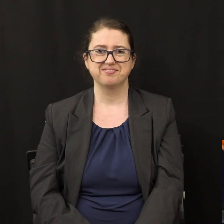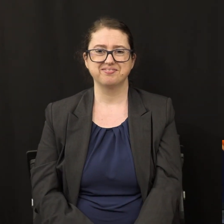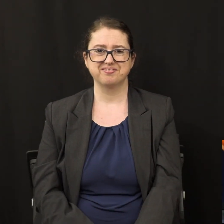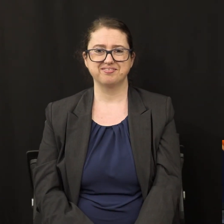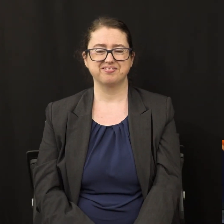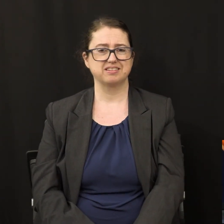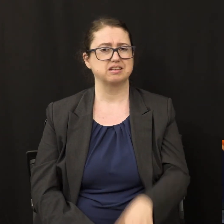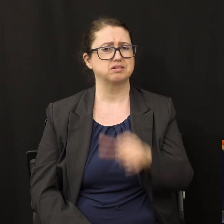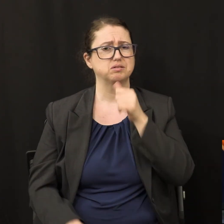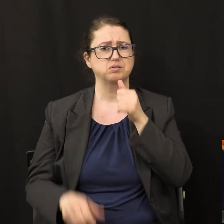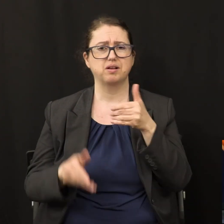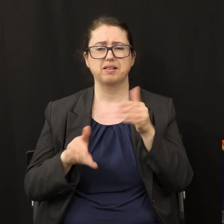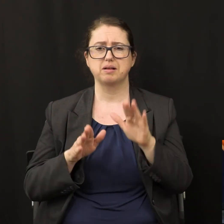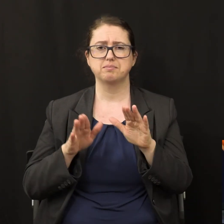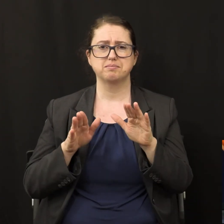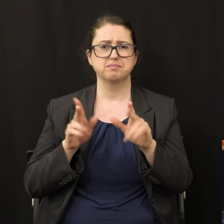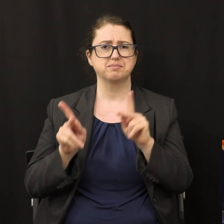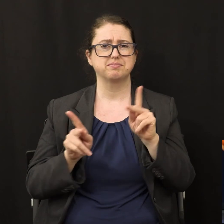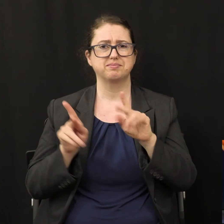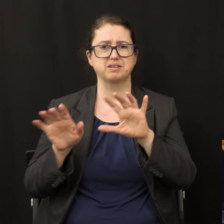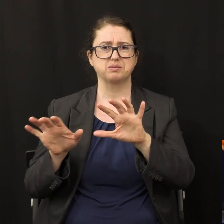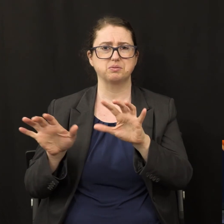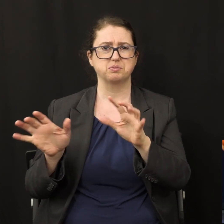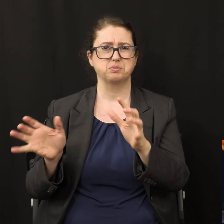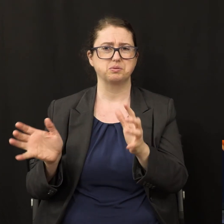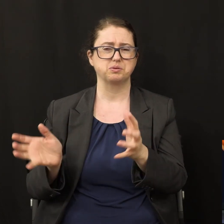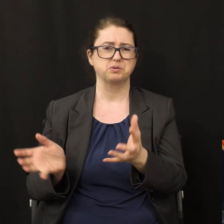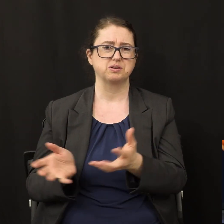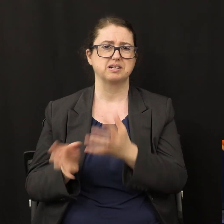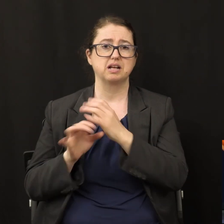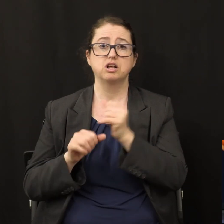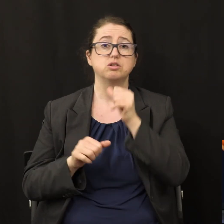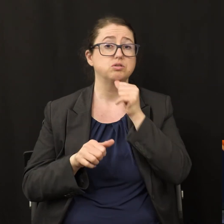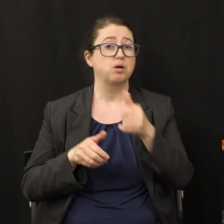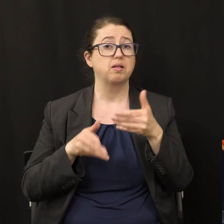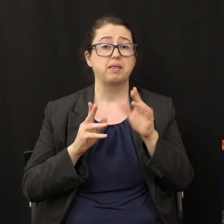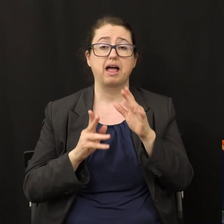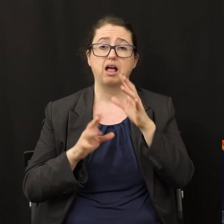this world absorb your attention people say I've got such a nice house it's gonna burn